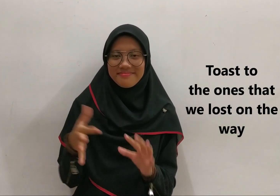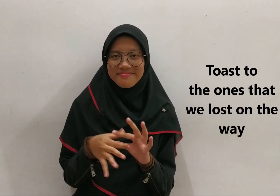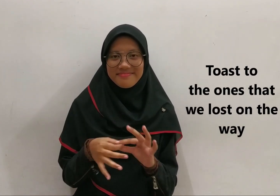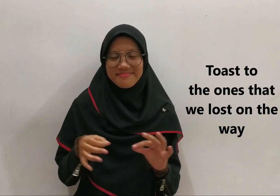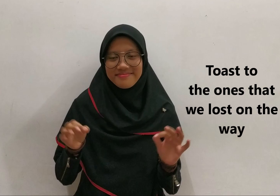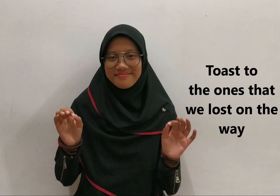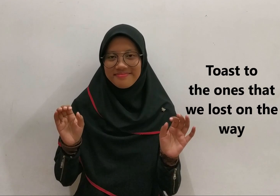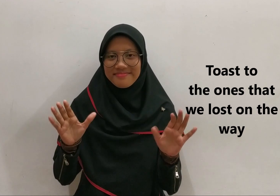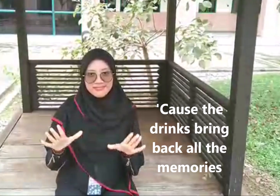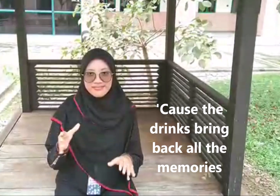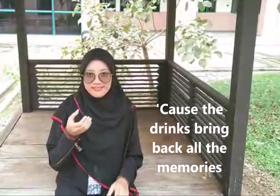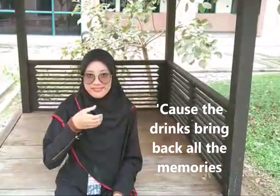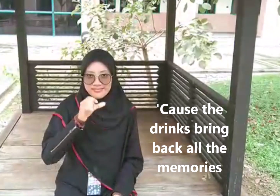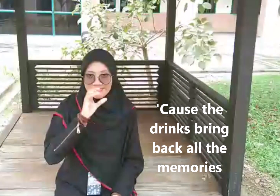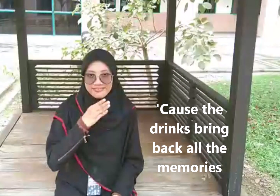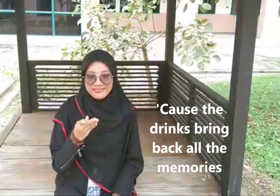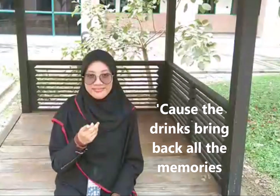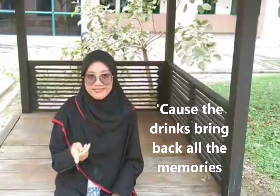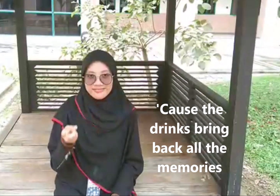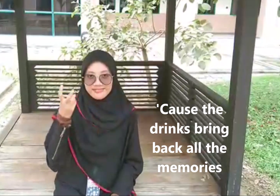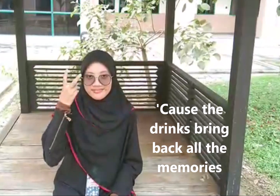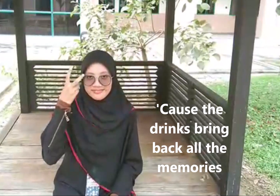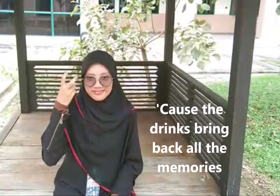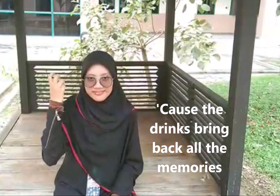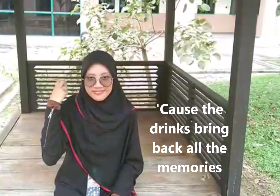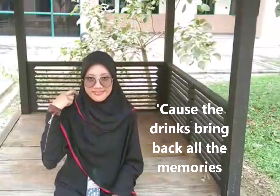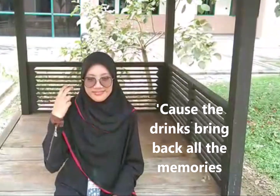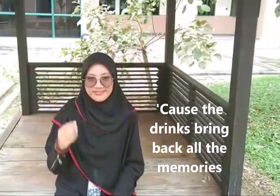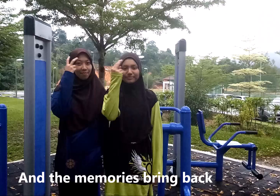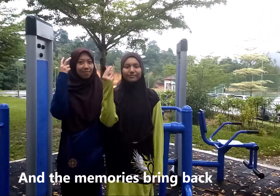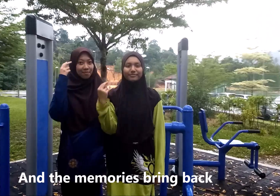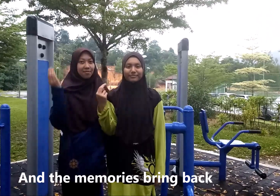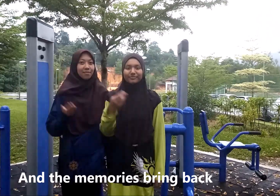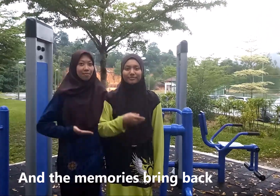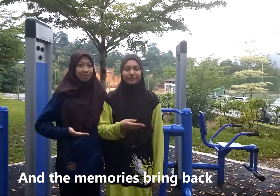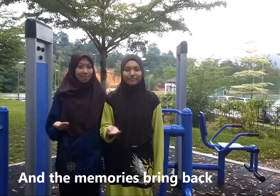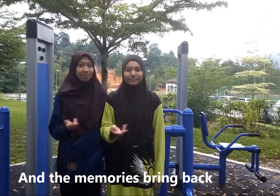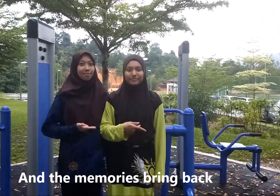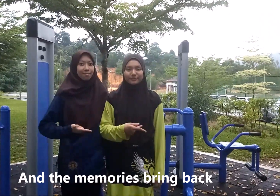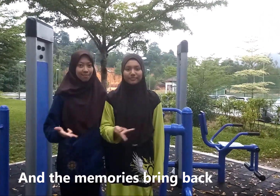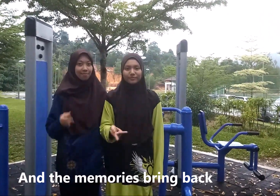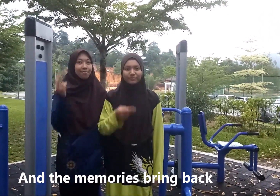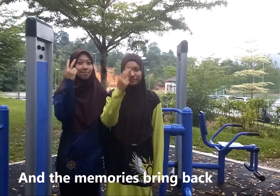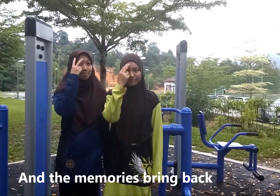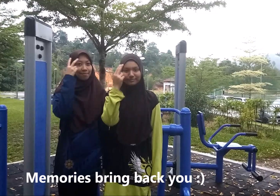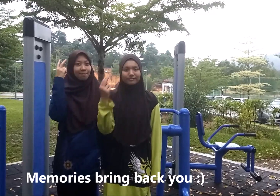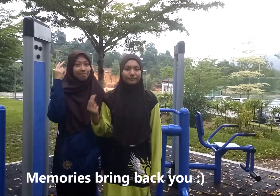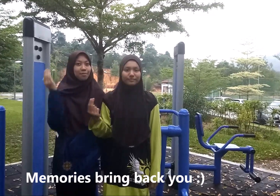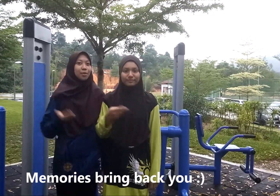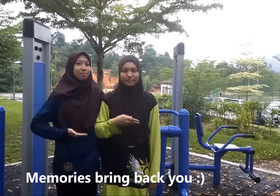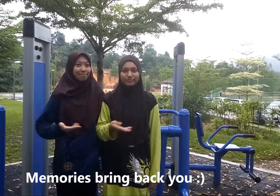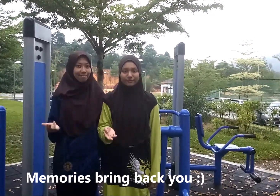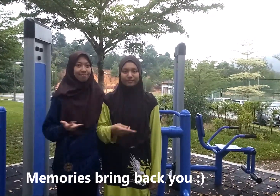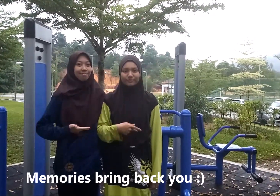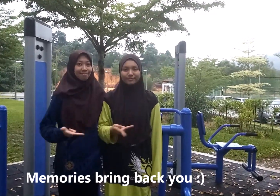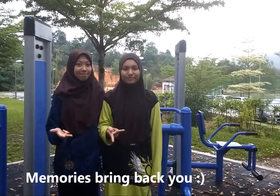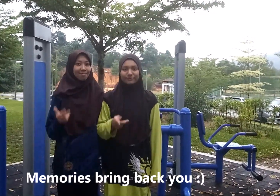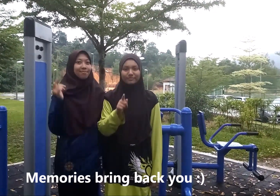that we lost on the way Cause the drinks bring back all the memories And the memories bring back, memories bring back your Do